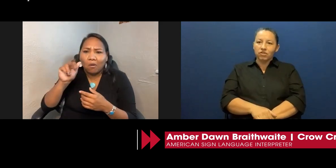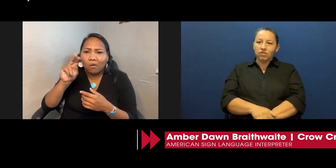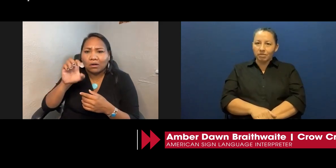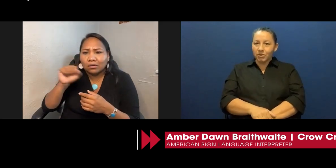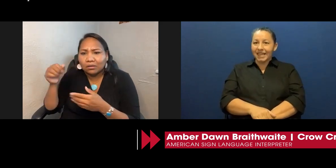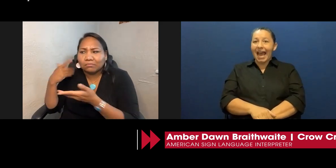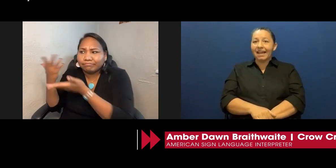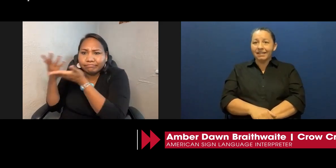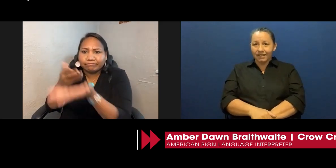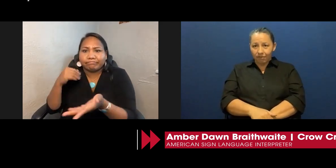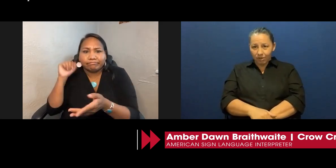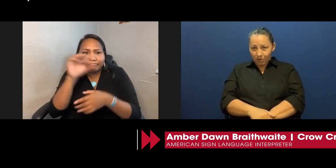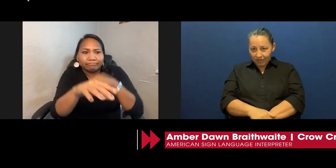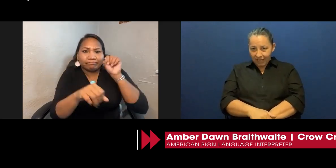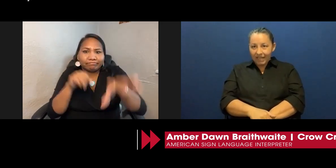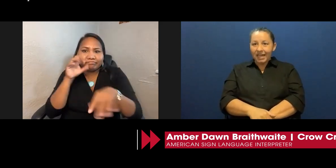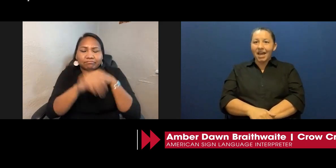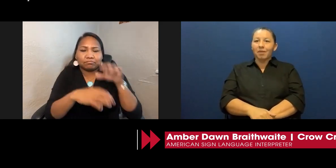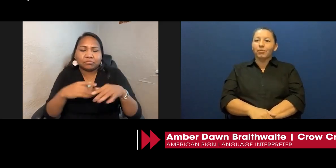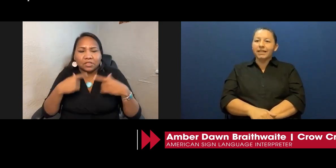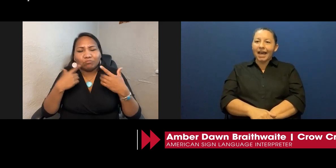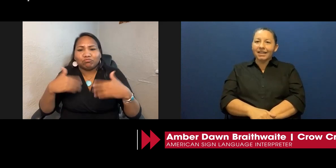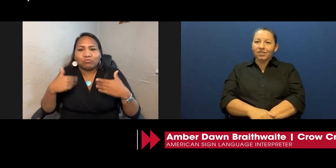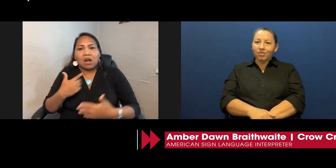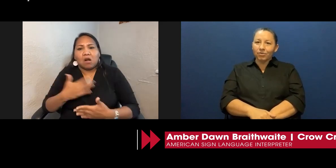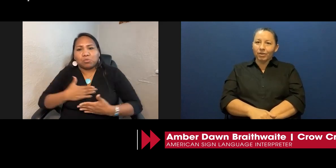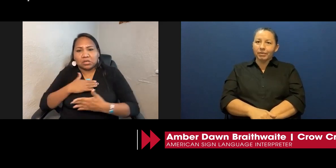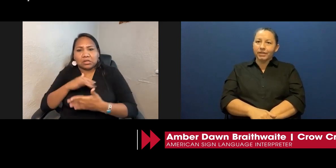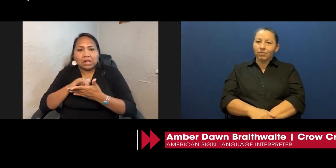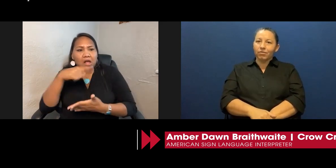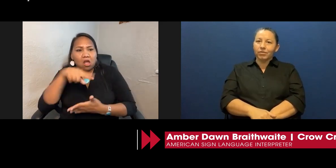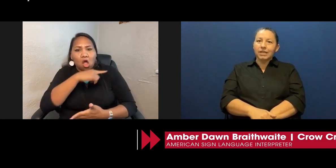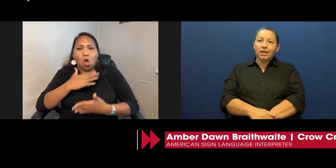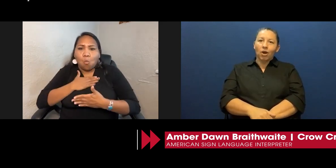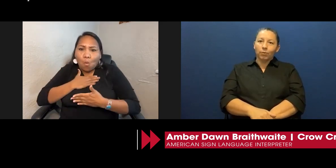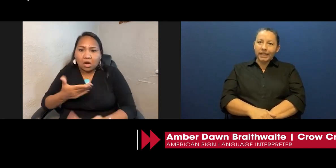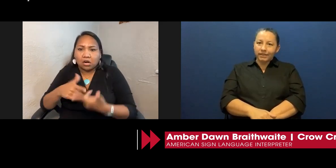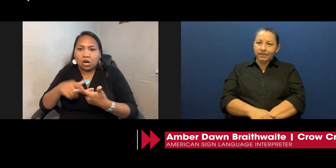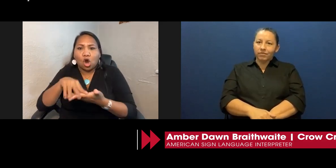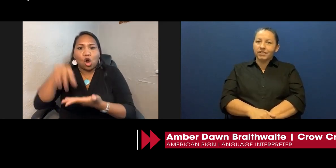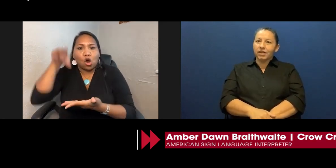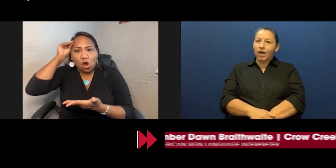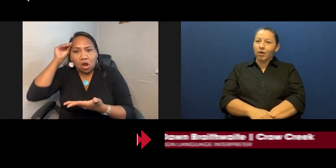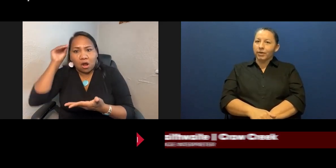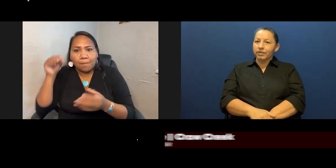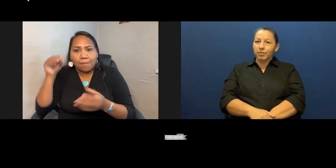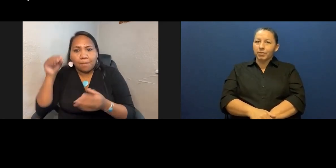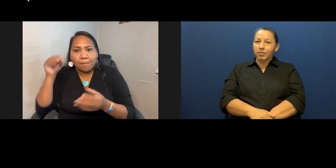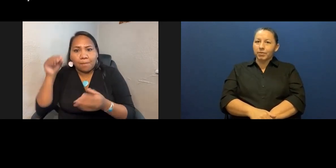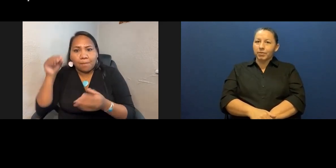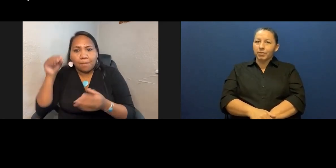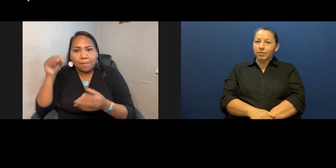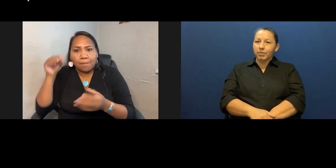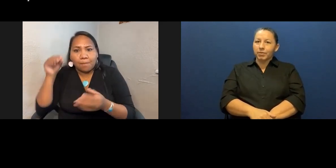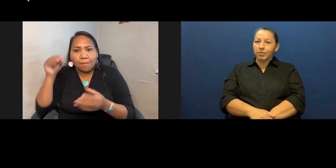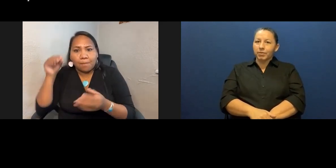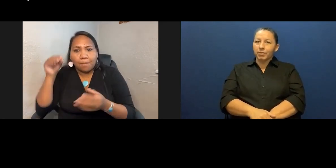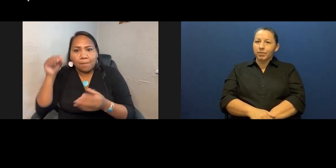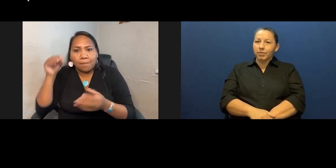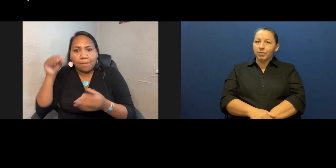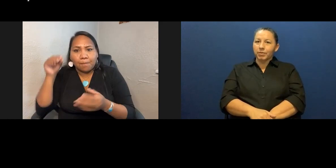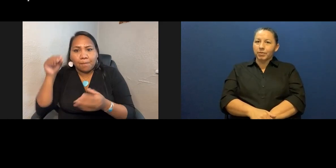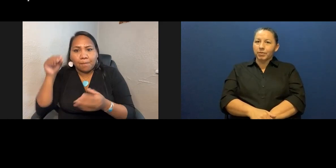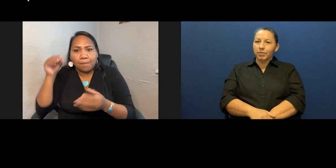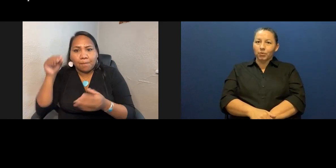the Indigenous community and the Deaf community and bring that into the political arenas of the state of Iowa. It's been wonderful. And